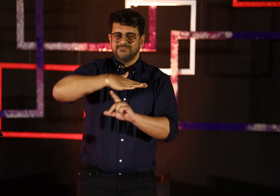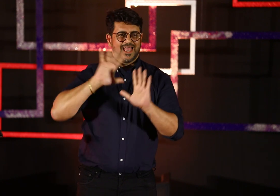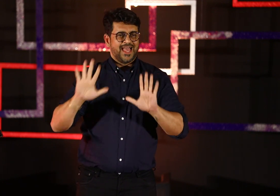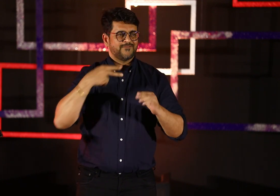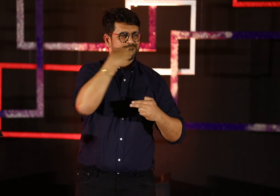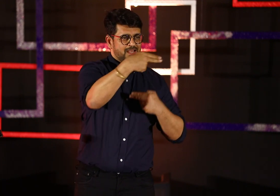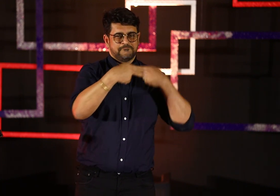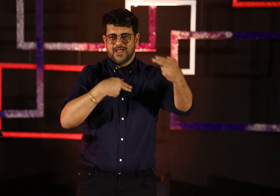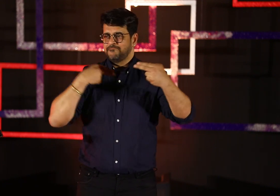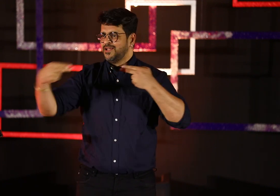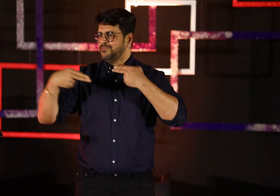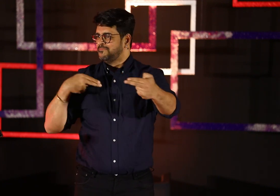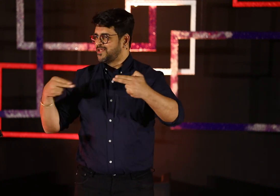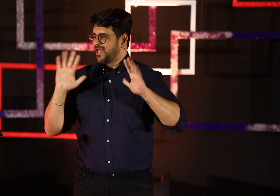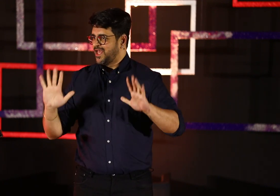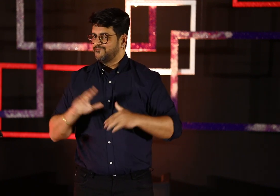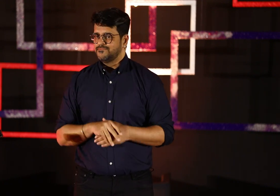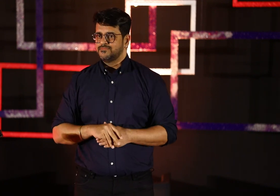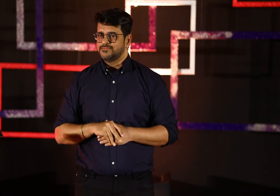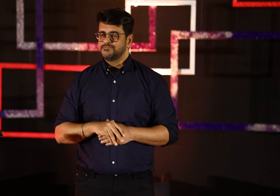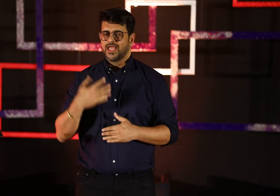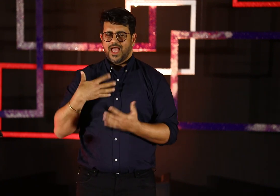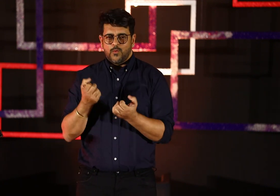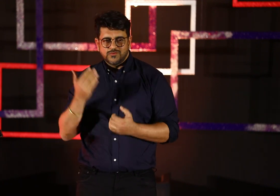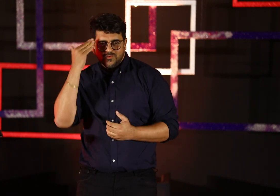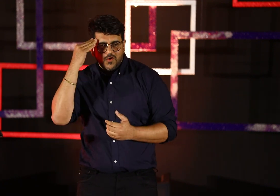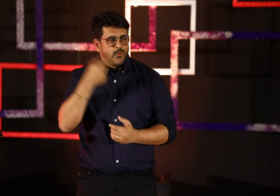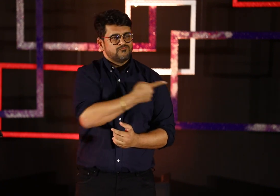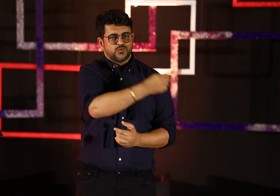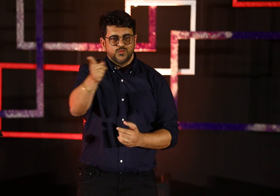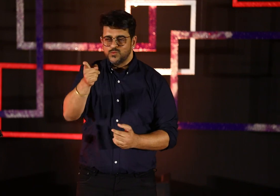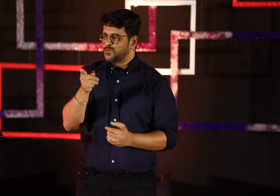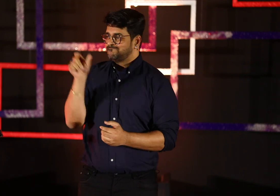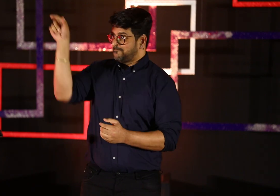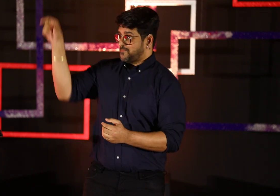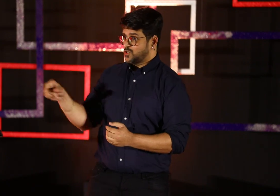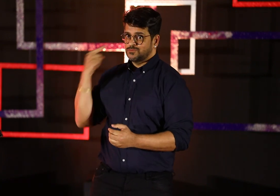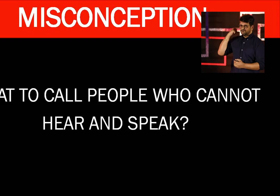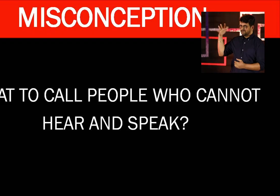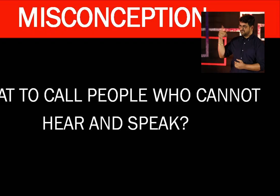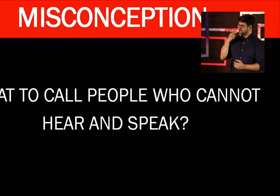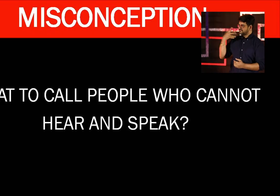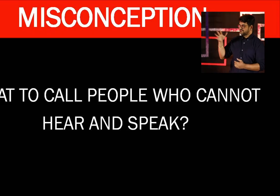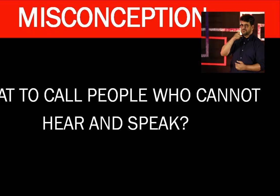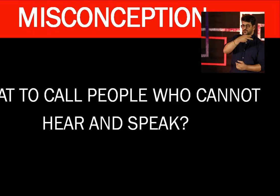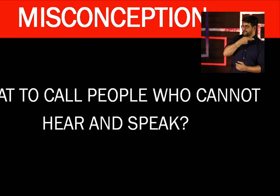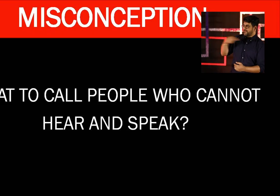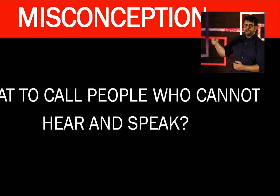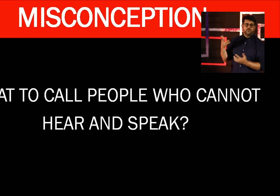You would know that society generally labels and I want to know what kind of label would you give to people who do not hear